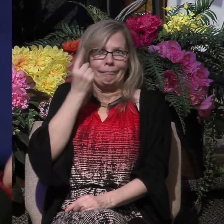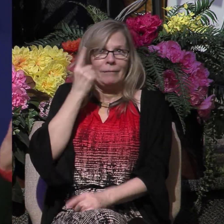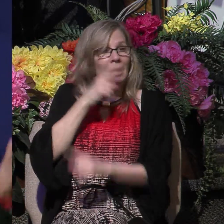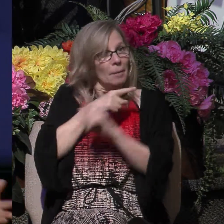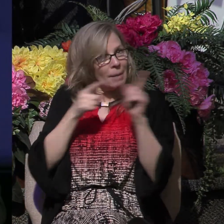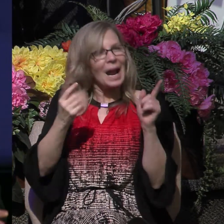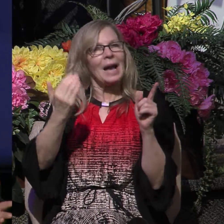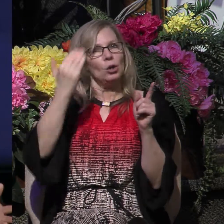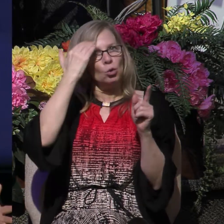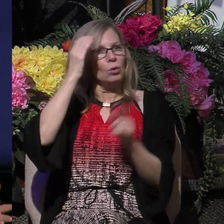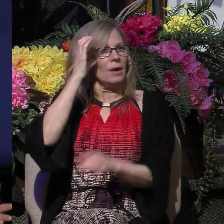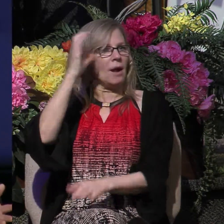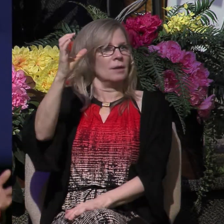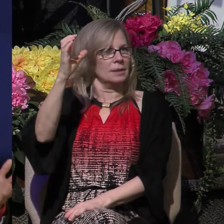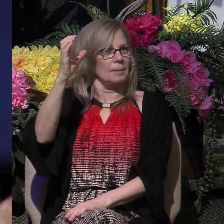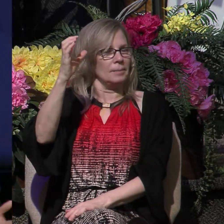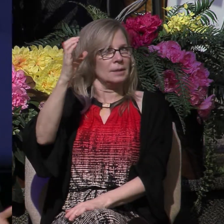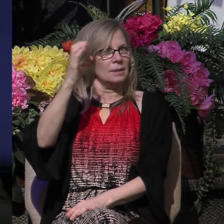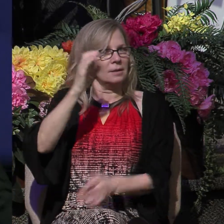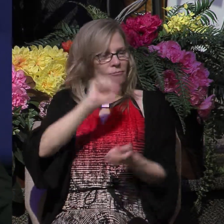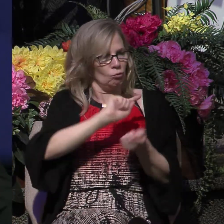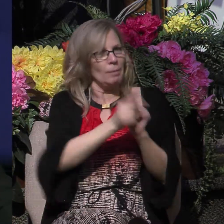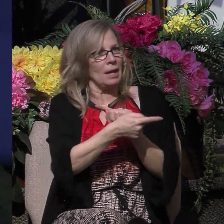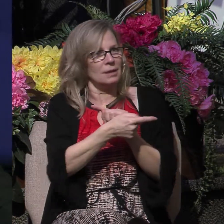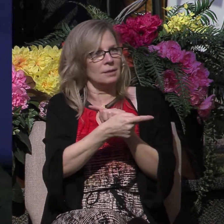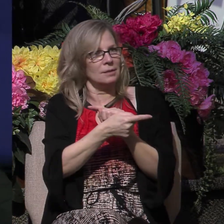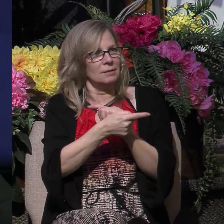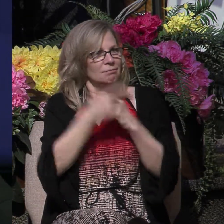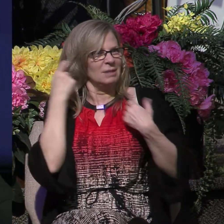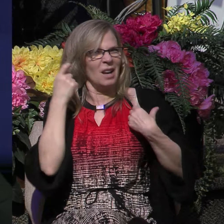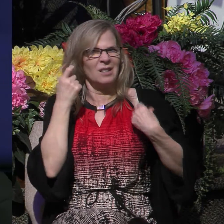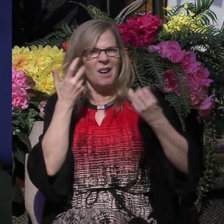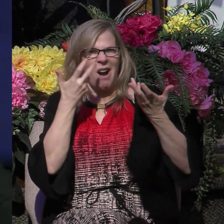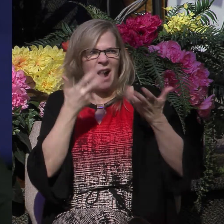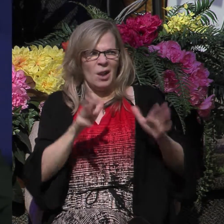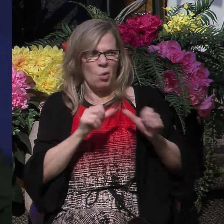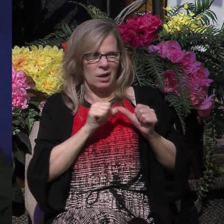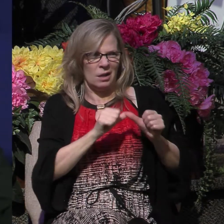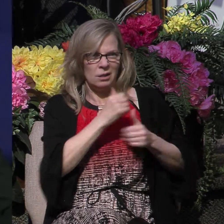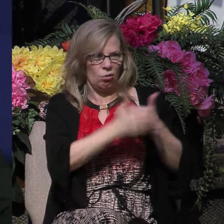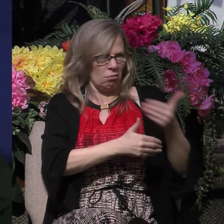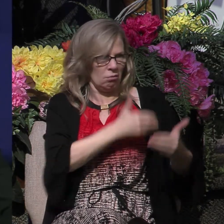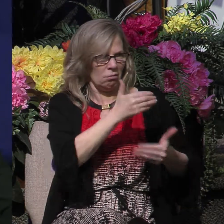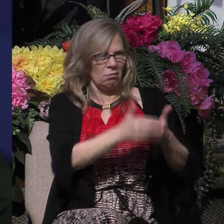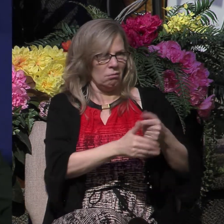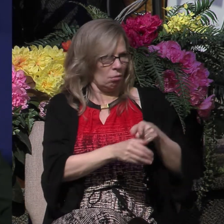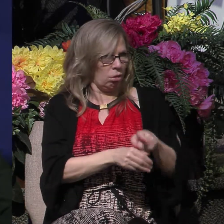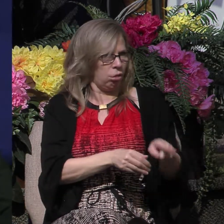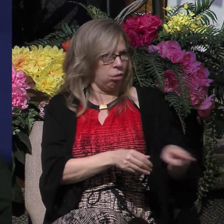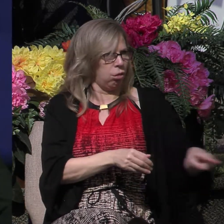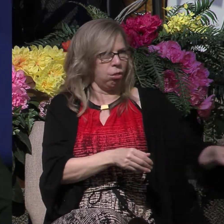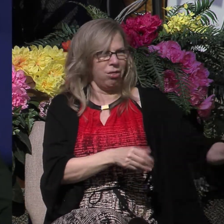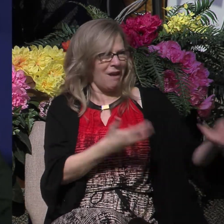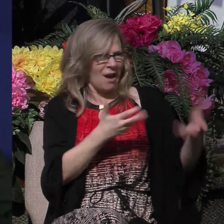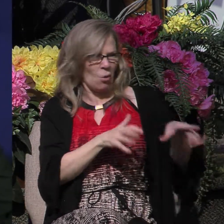the concept of repentance because I didn't want to continue living the way I had been living. I didn't want to